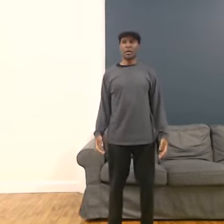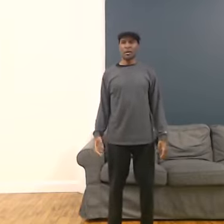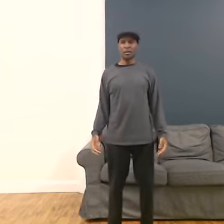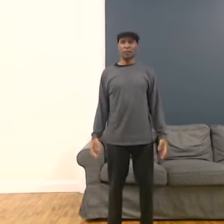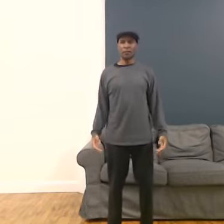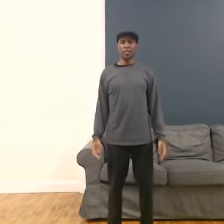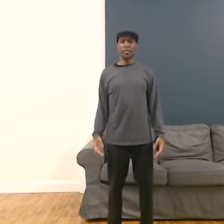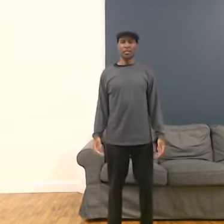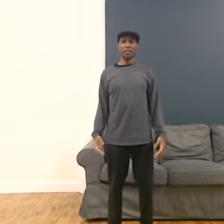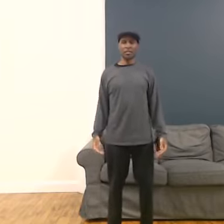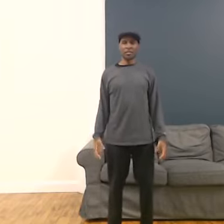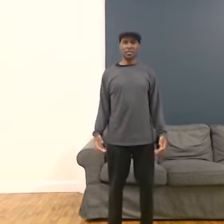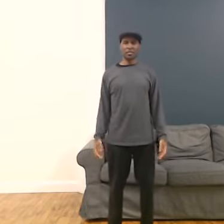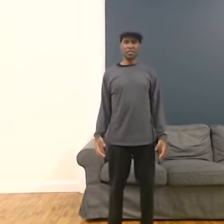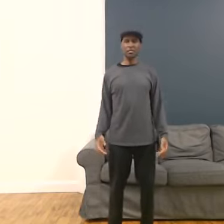If you'd like, you can come to stillness.